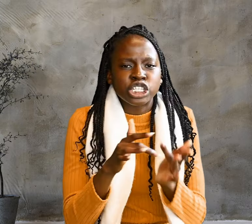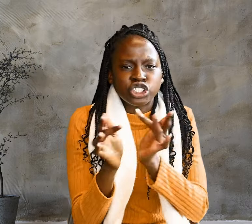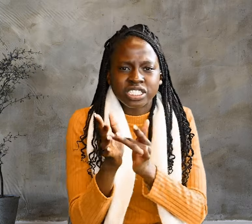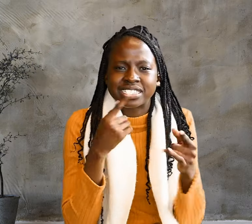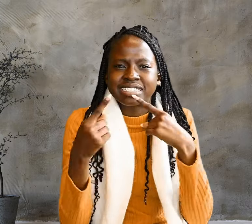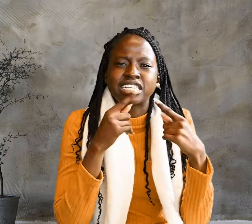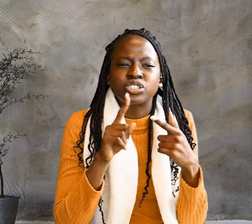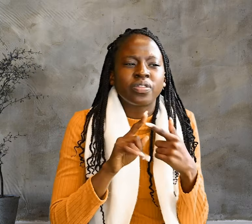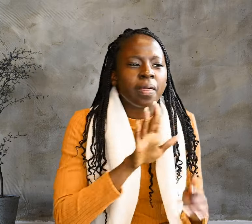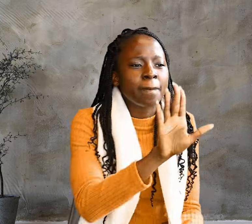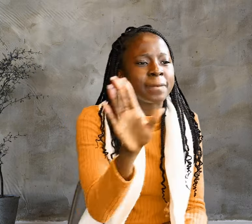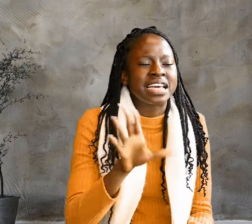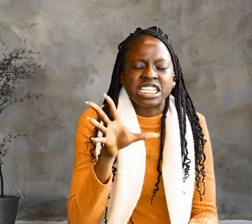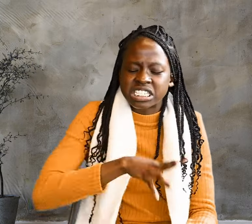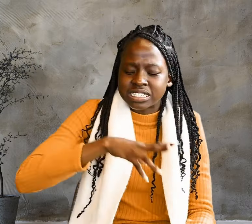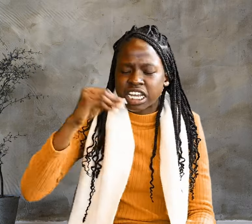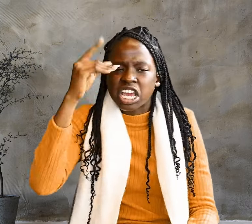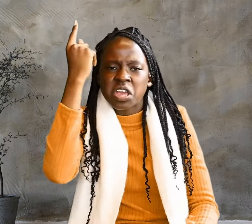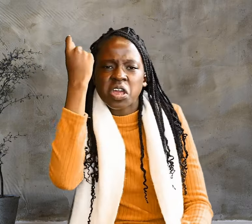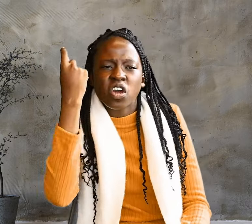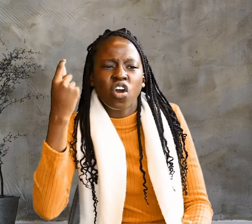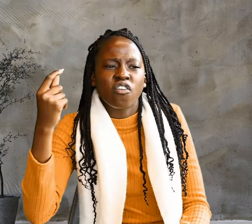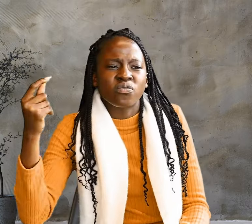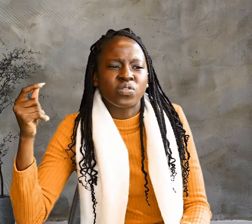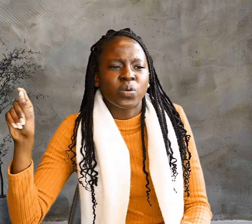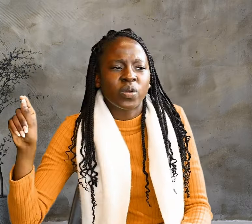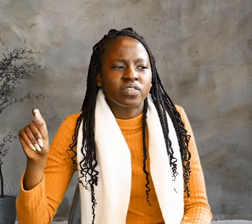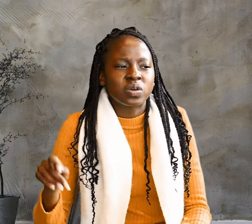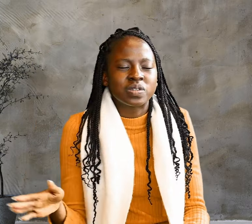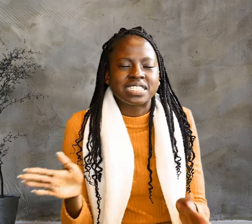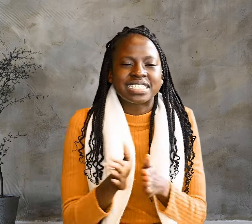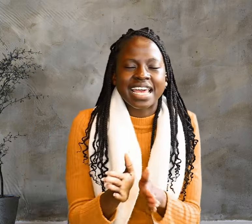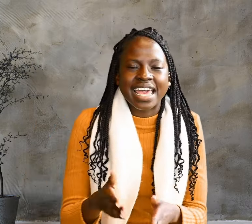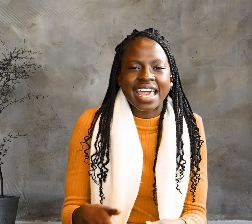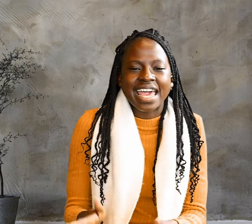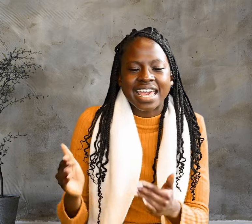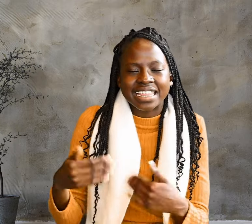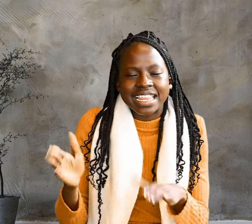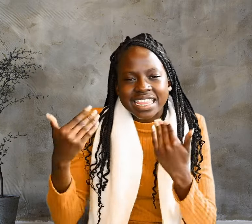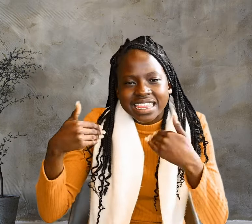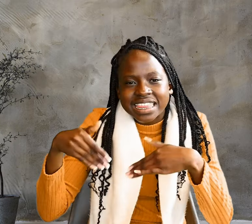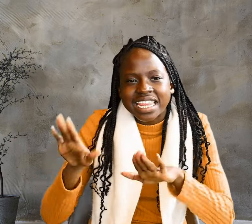Jesus said to them, Take off the grave clothes and let him glow.